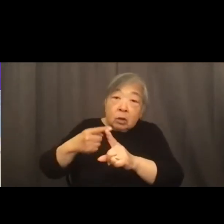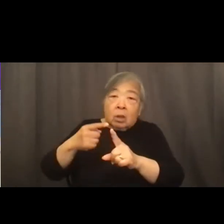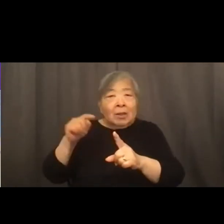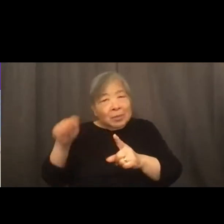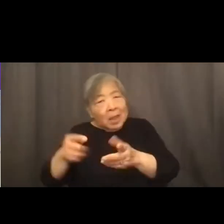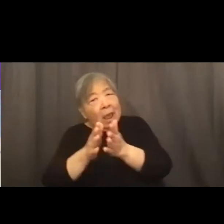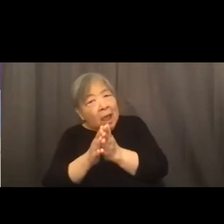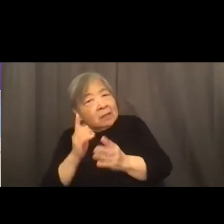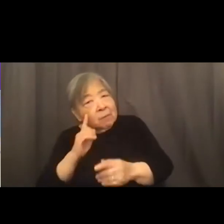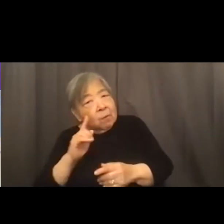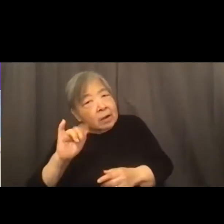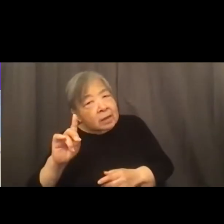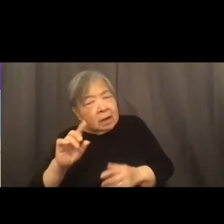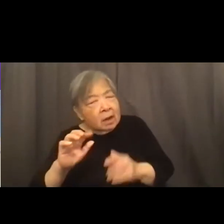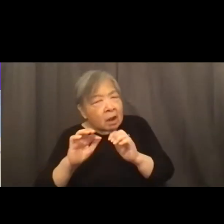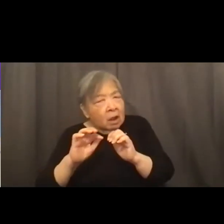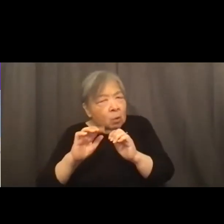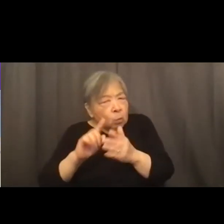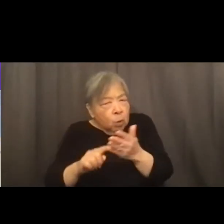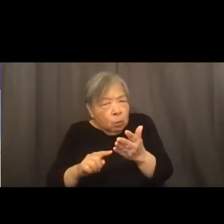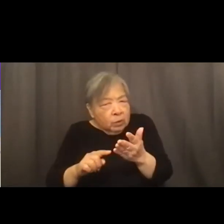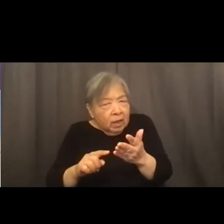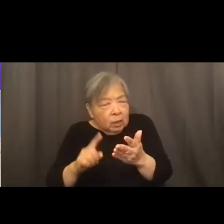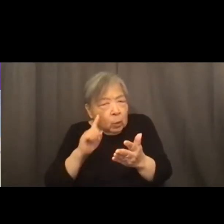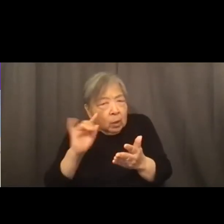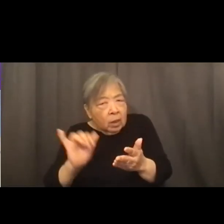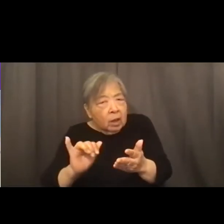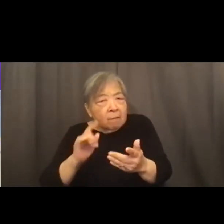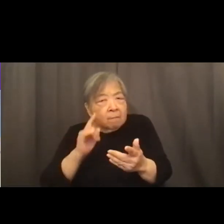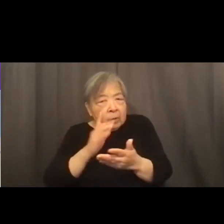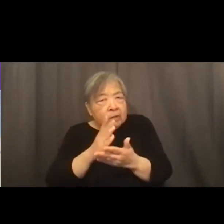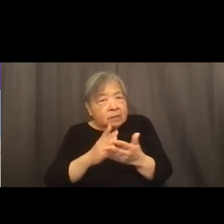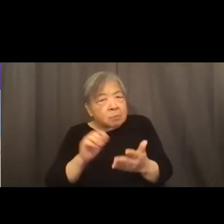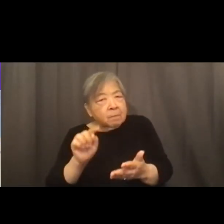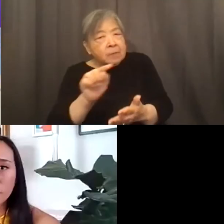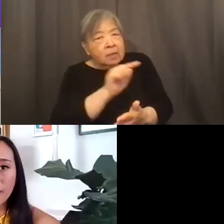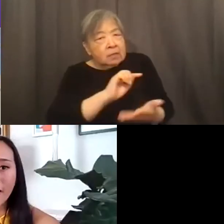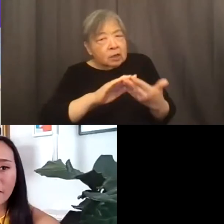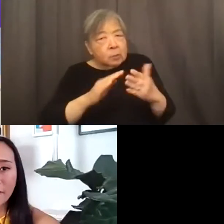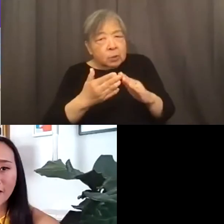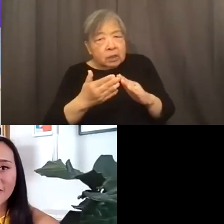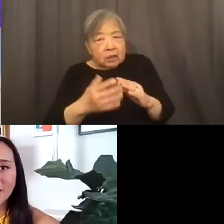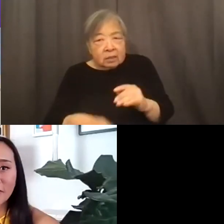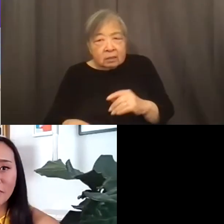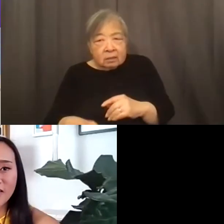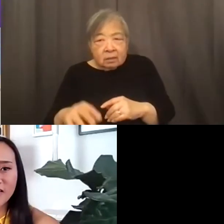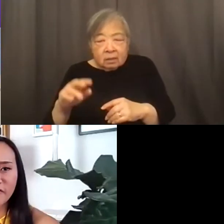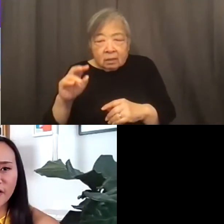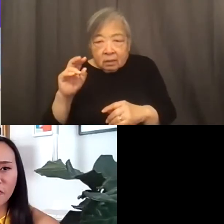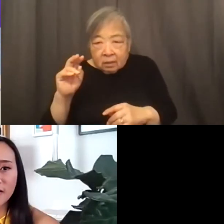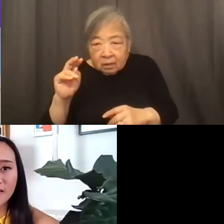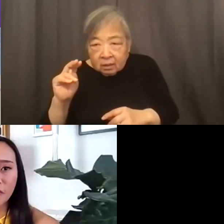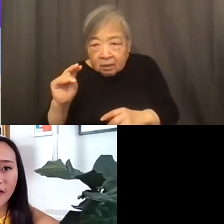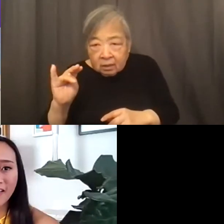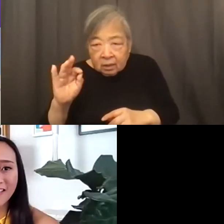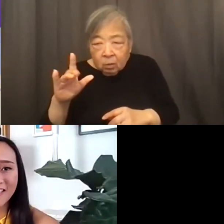and how might that play out for some of these communities sure I'm actually in the process of